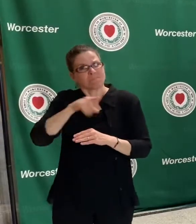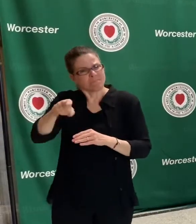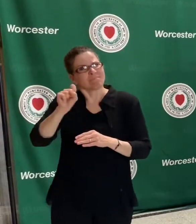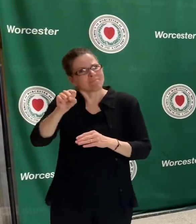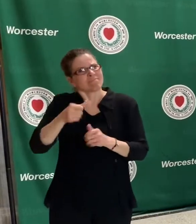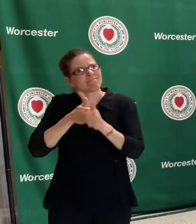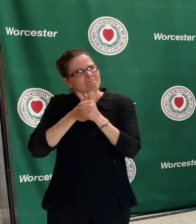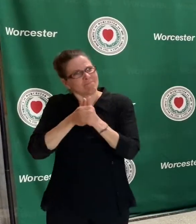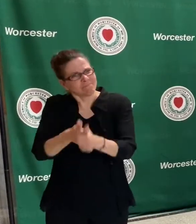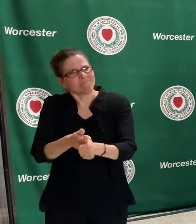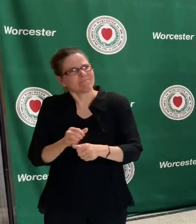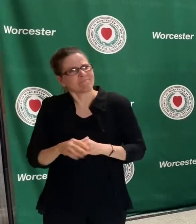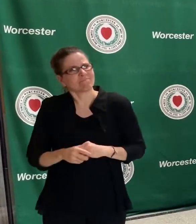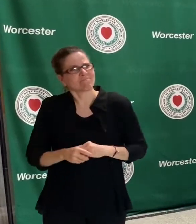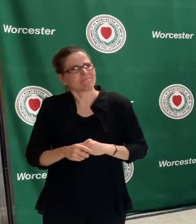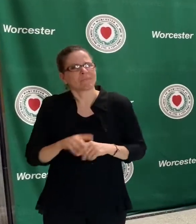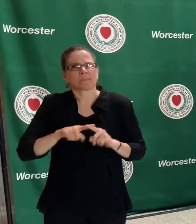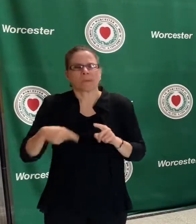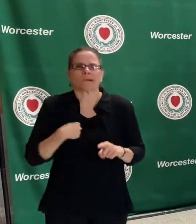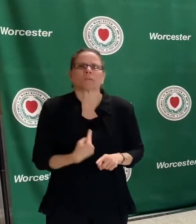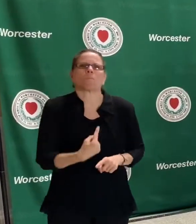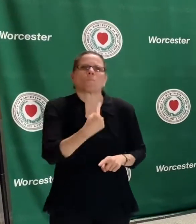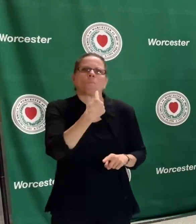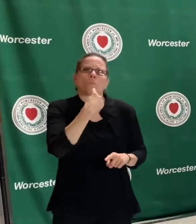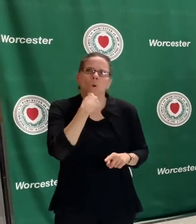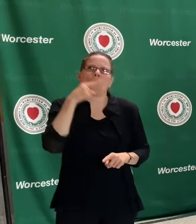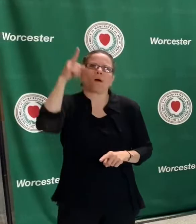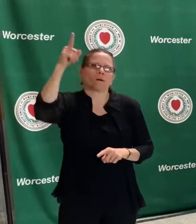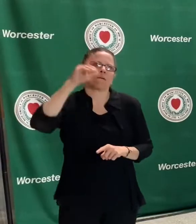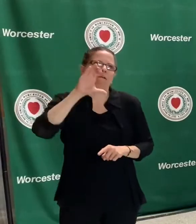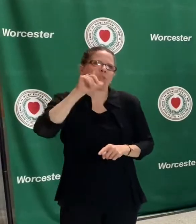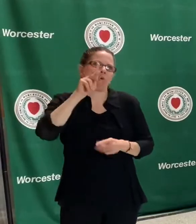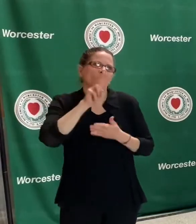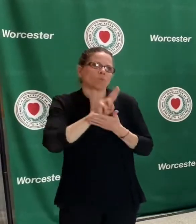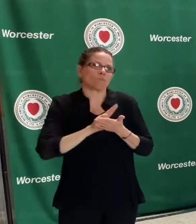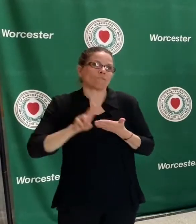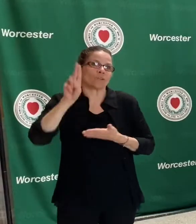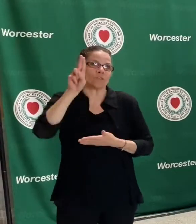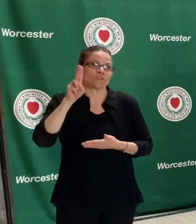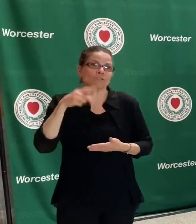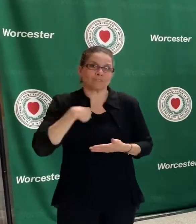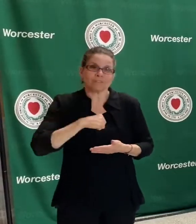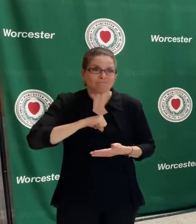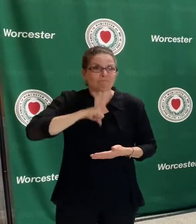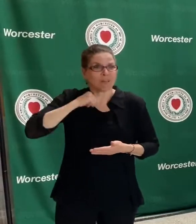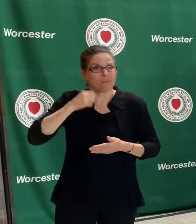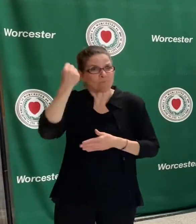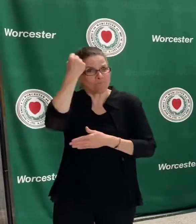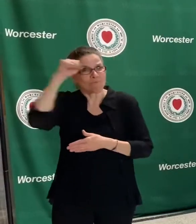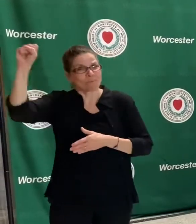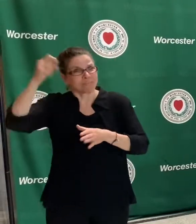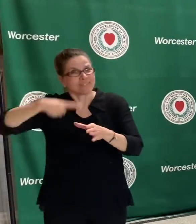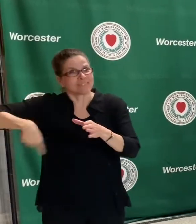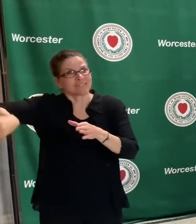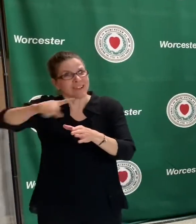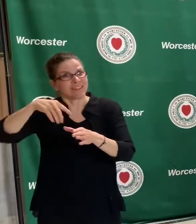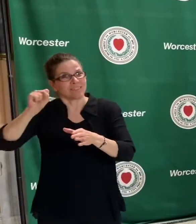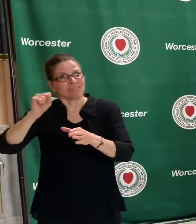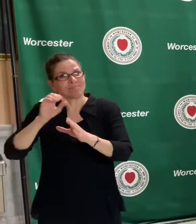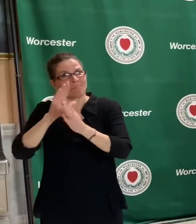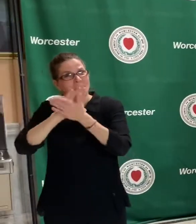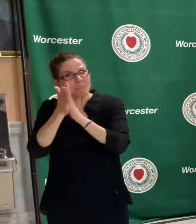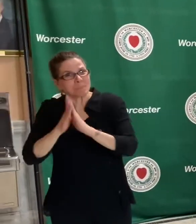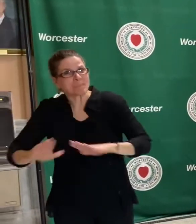in the president's statement, very proud of the protesters yesterday, very proud of the Worcester Police Department,